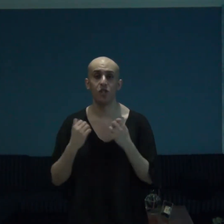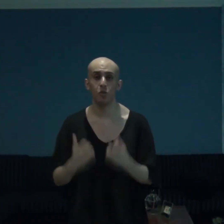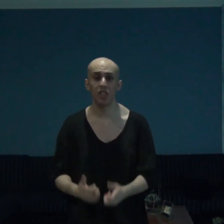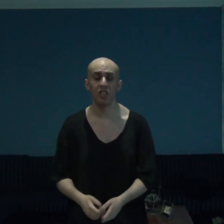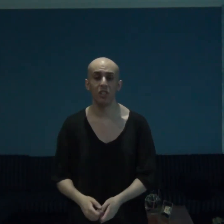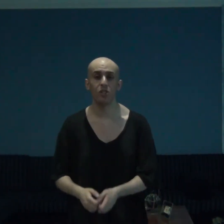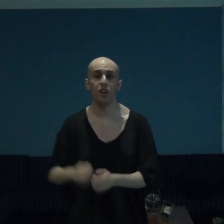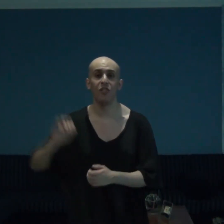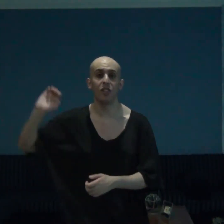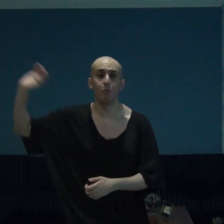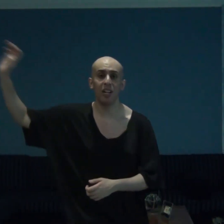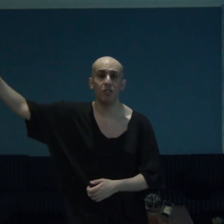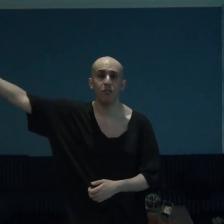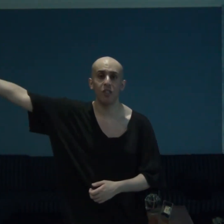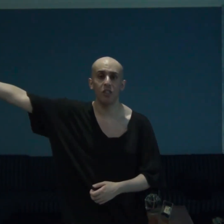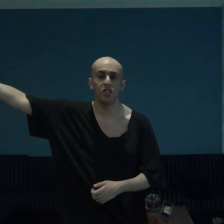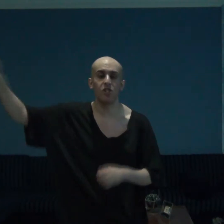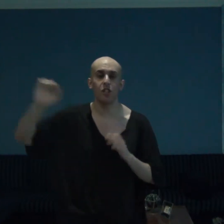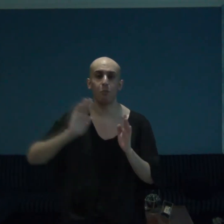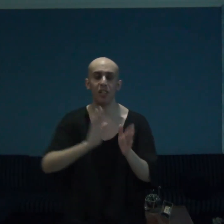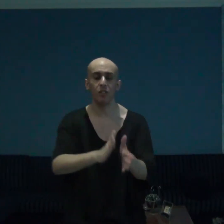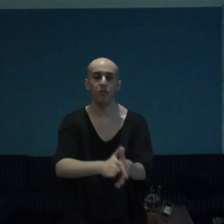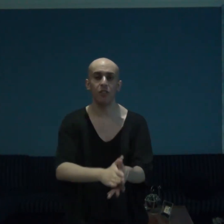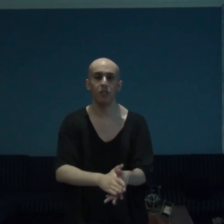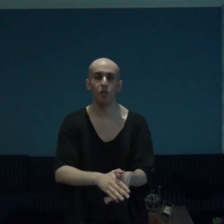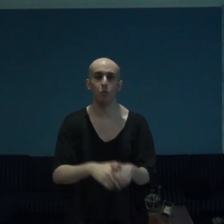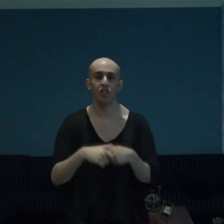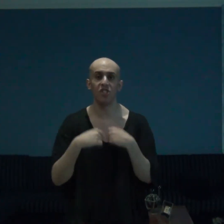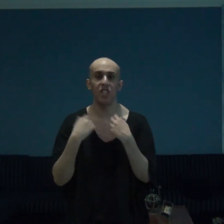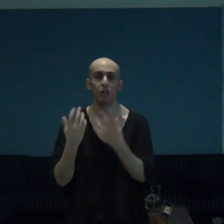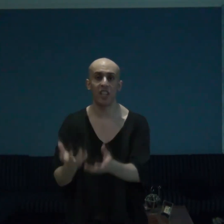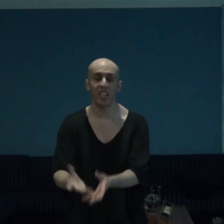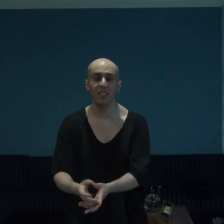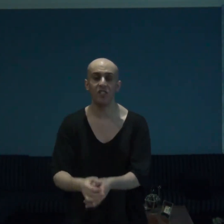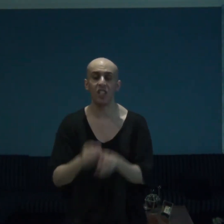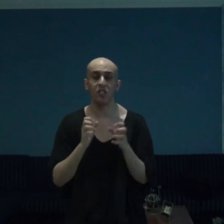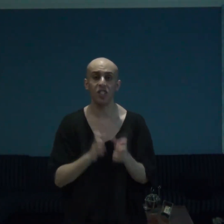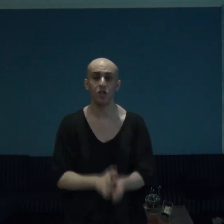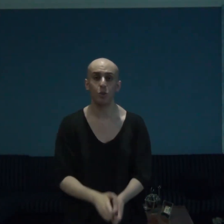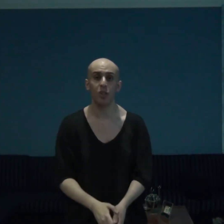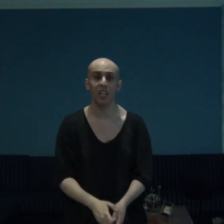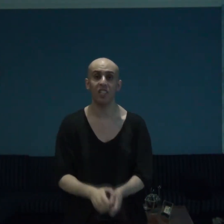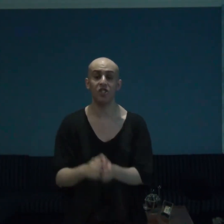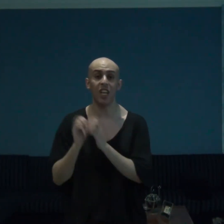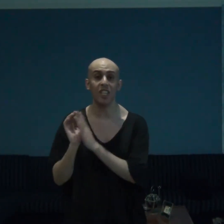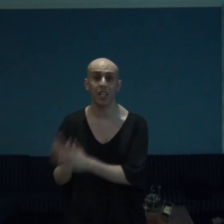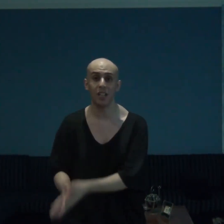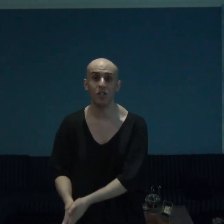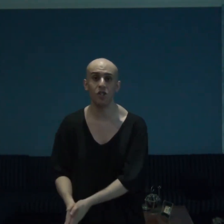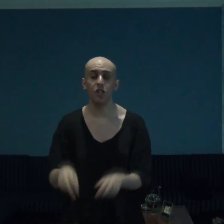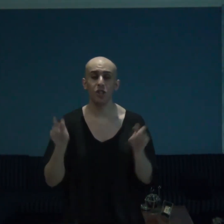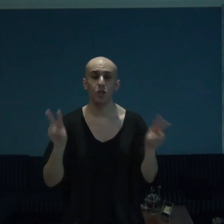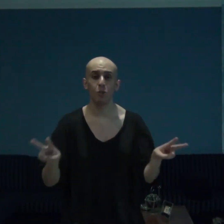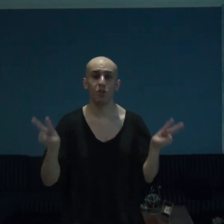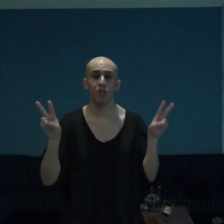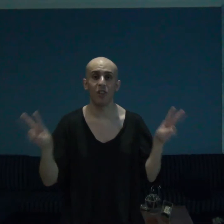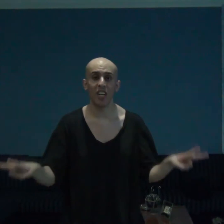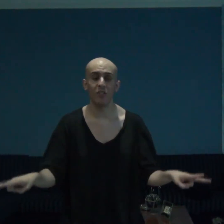strugglers of their battlefields their battlefields which is their lives and these two guys and gals these two survivors